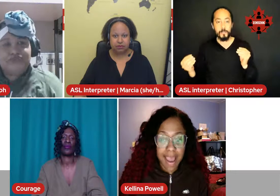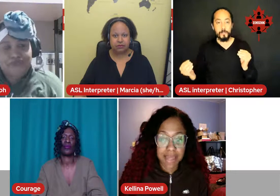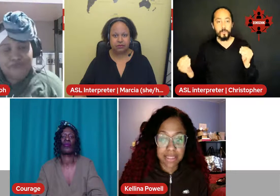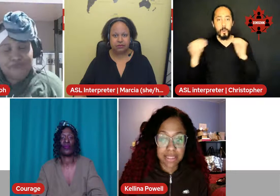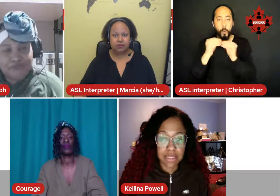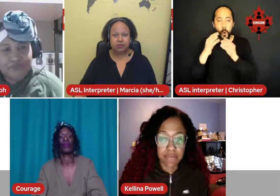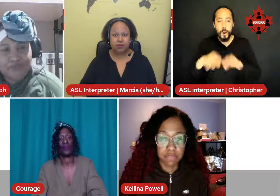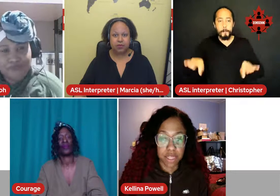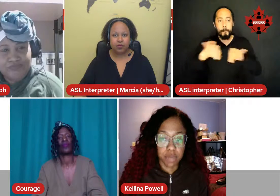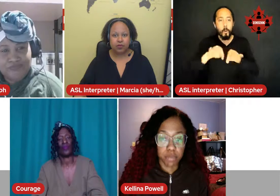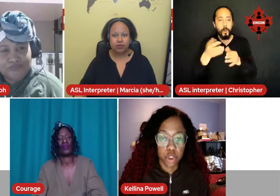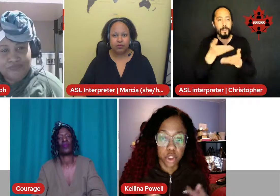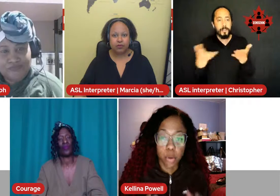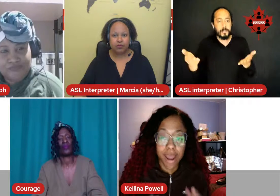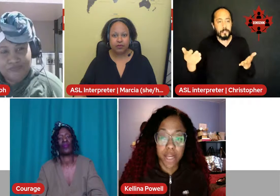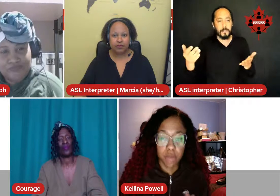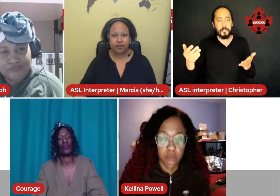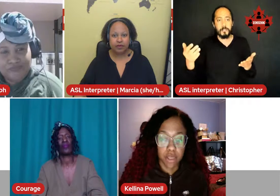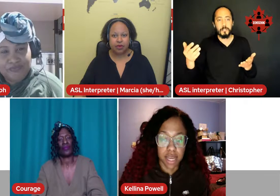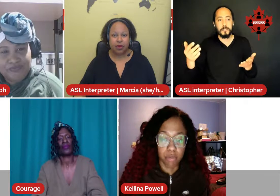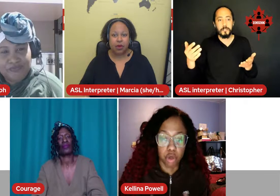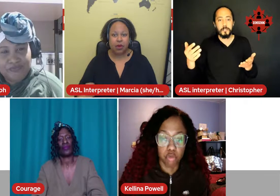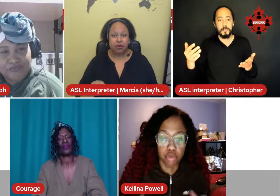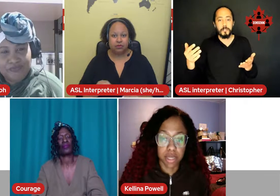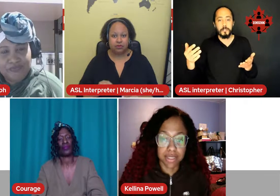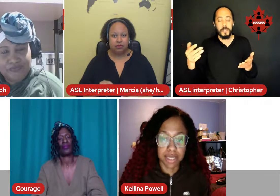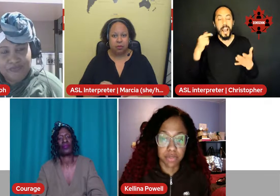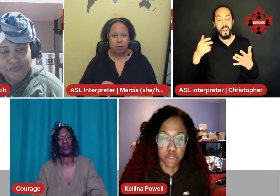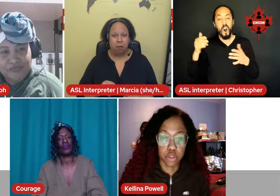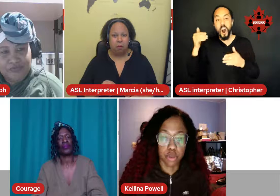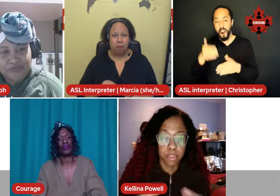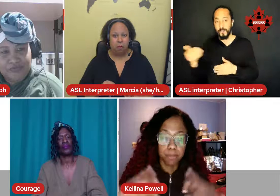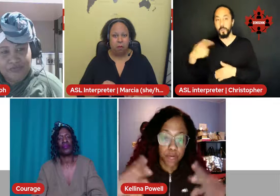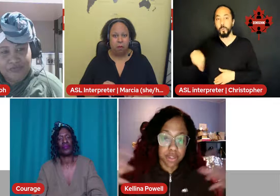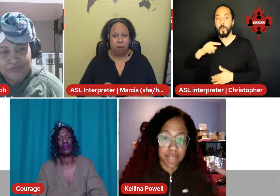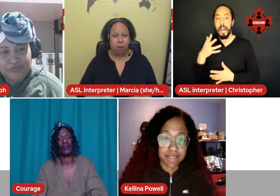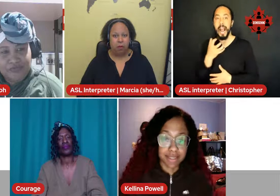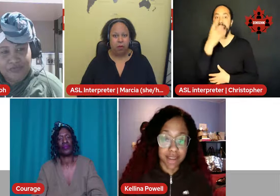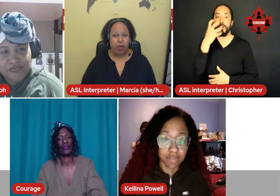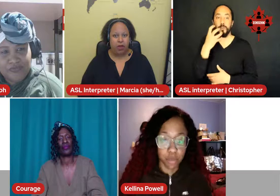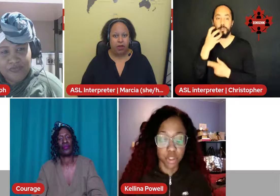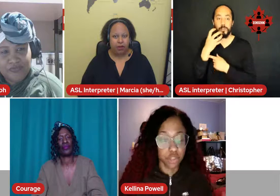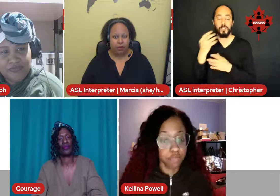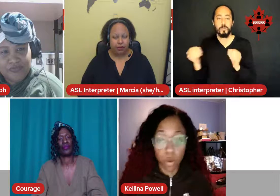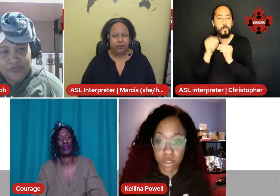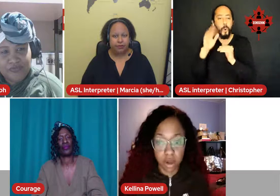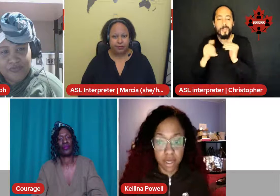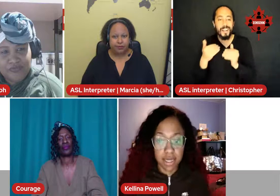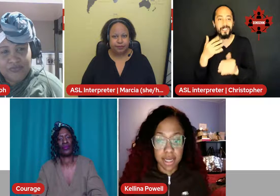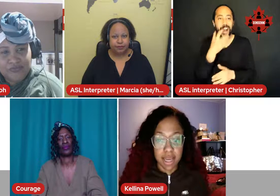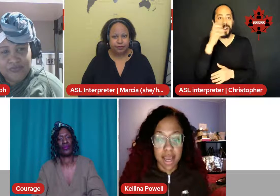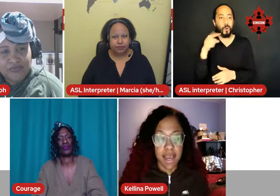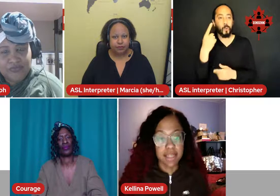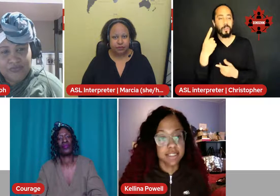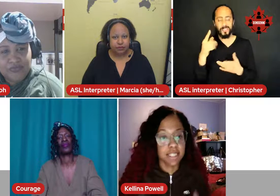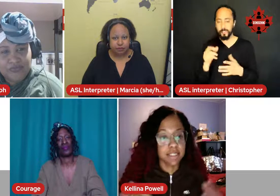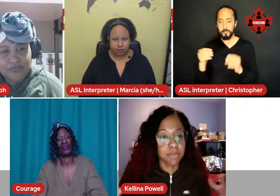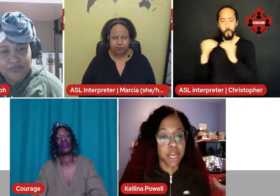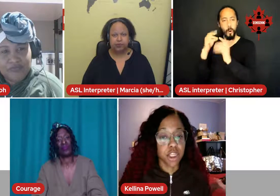And I feel like we're so angry a lot of times we don't realize that there's so much bigger things in life that we should focus on. And that's something I